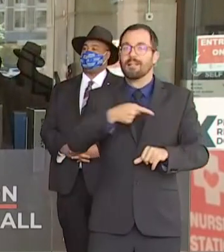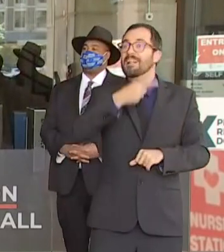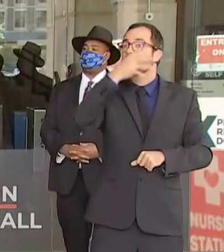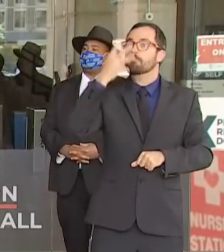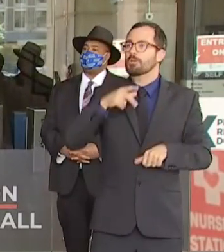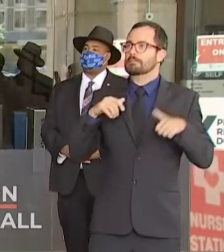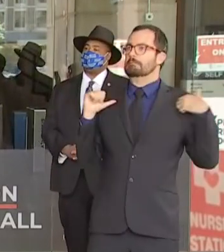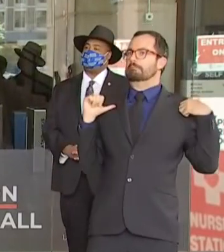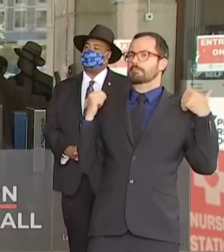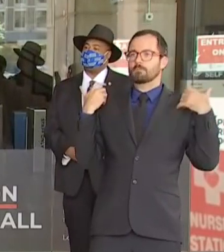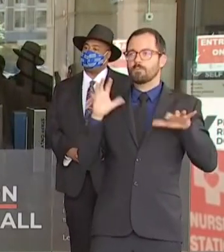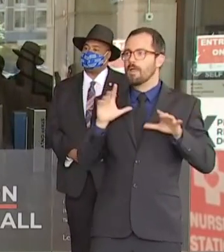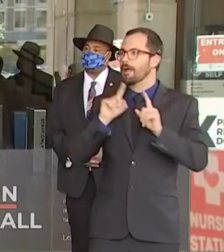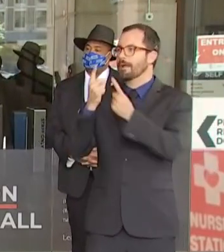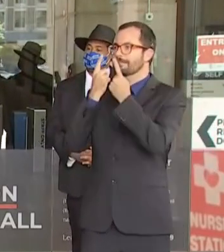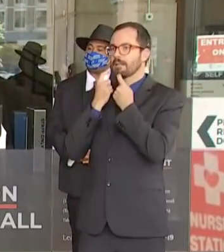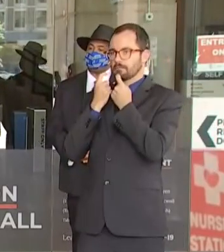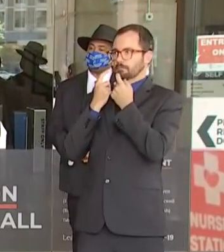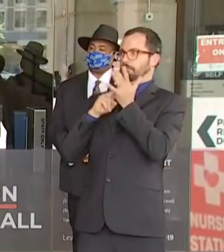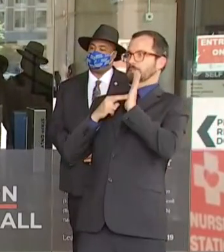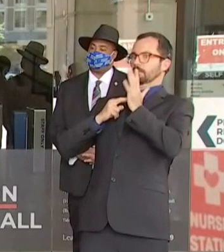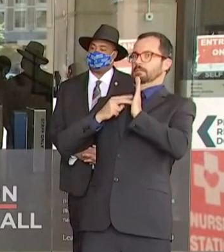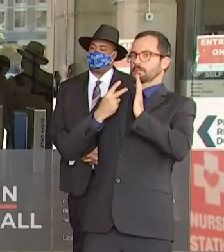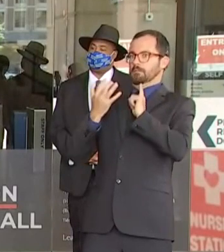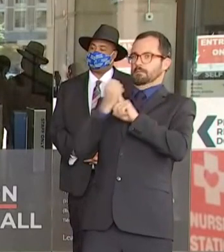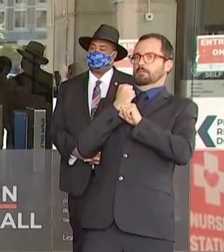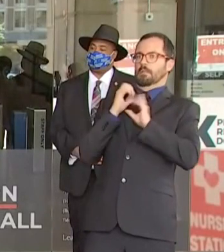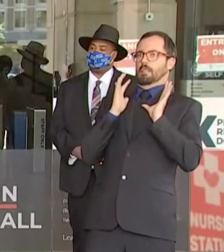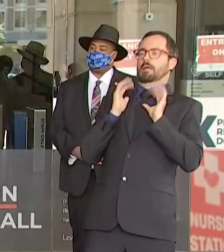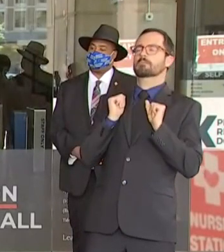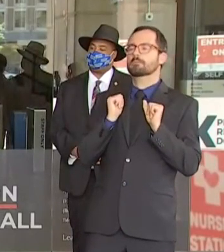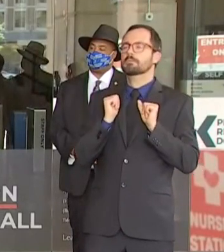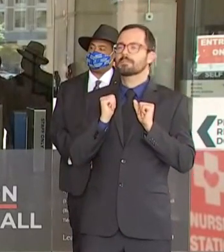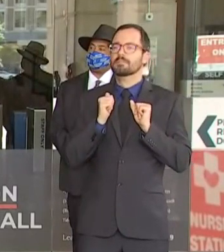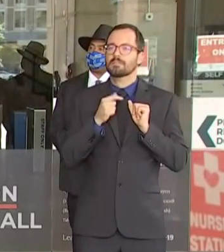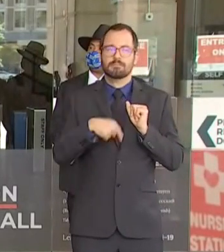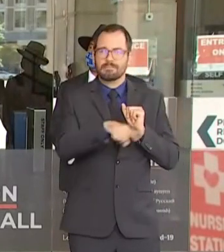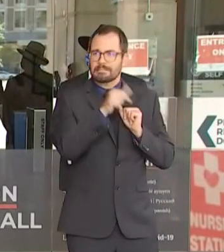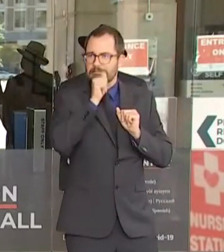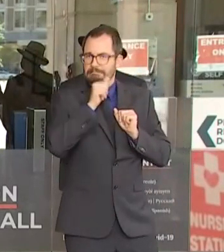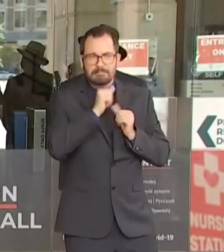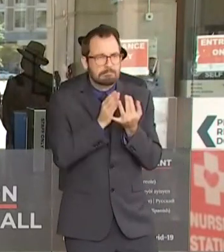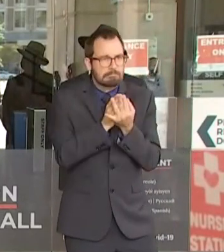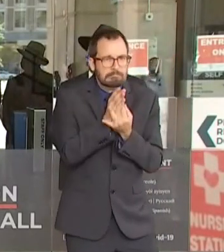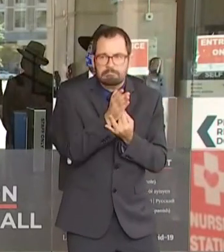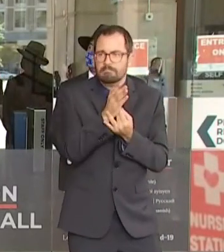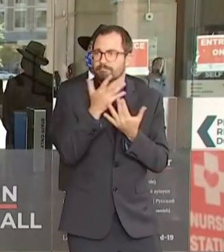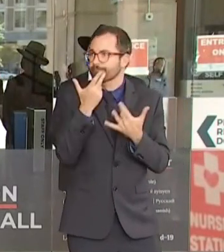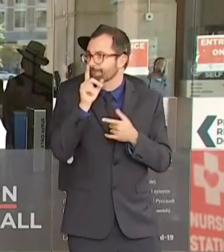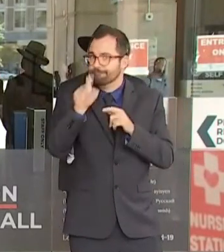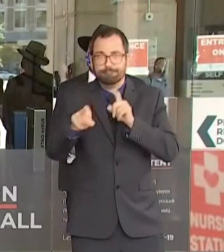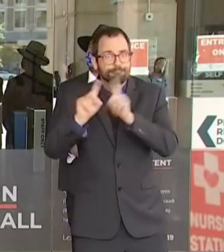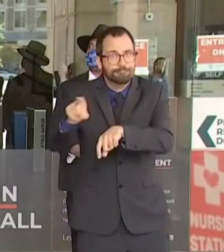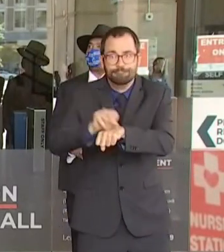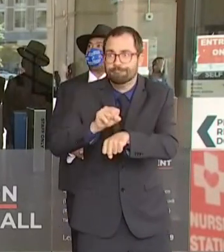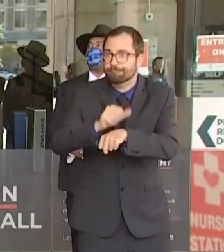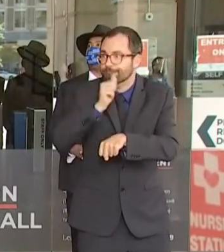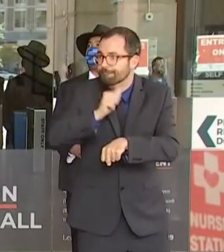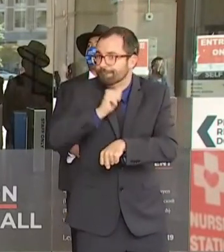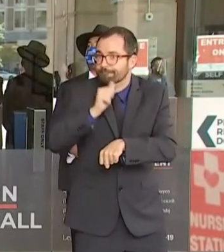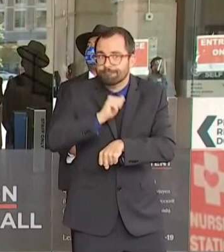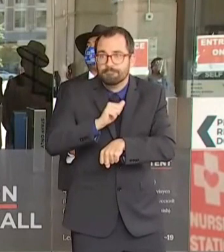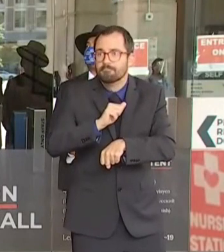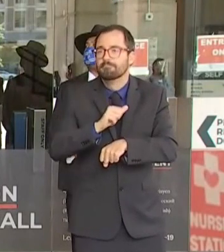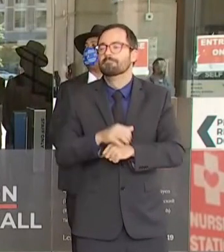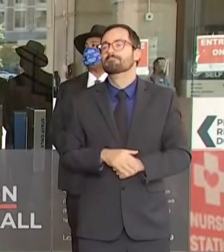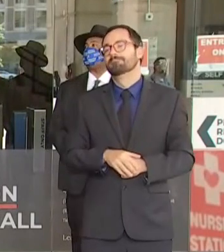whose families relied on that paycheck for survival. Even before this crisis Massachusetts was already the number one